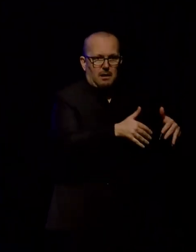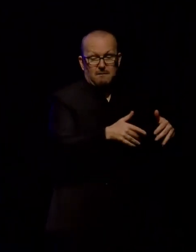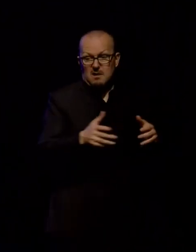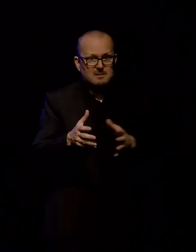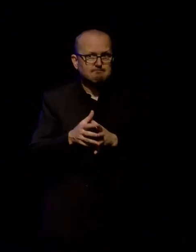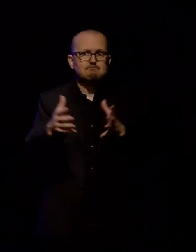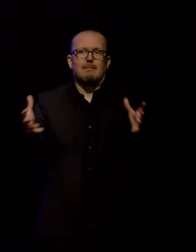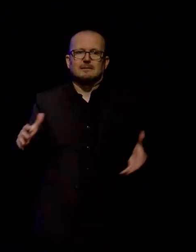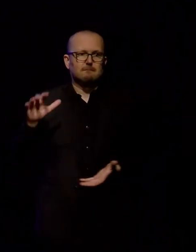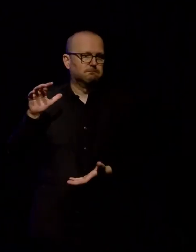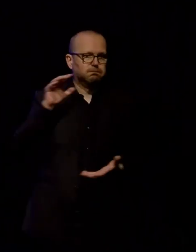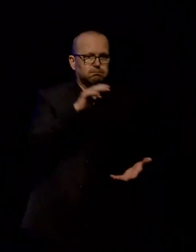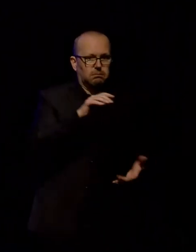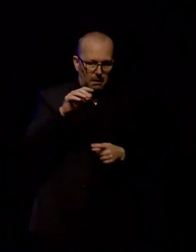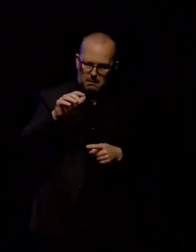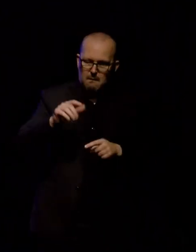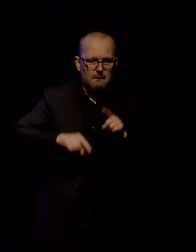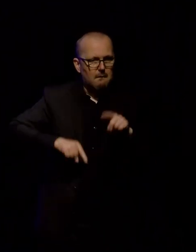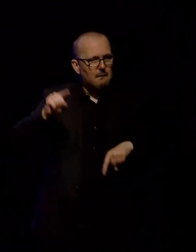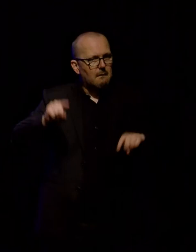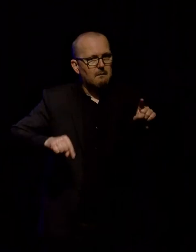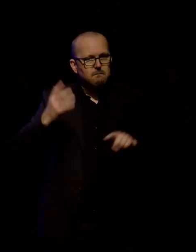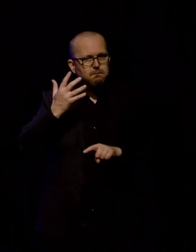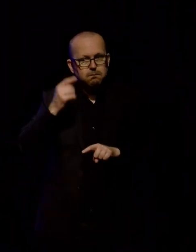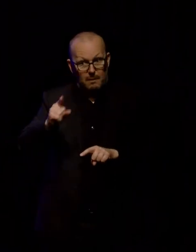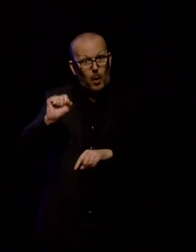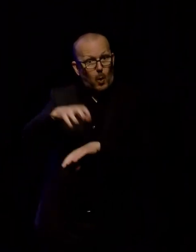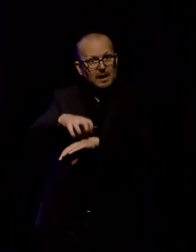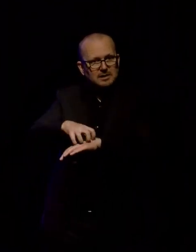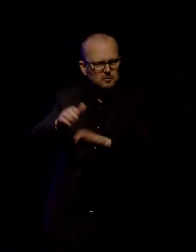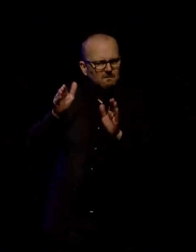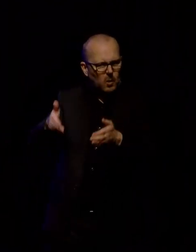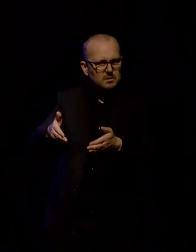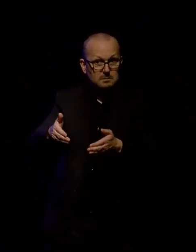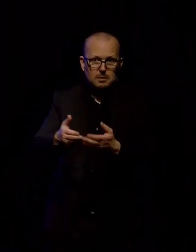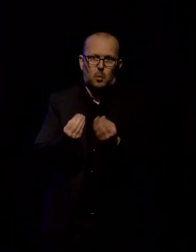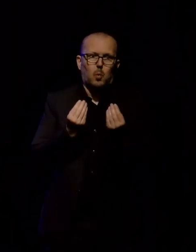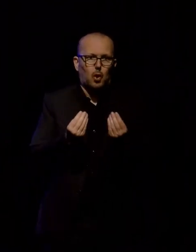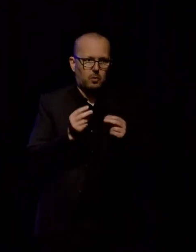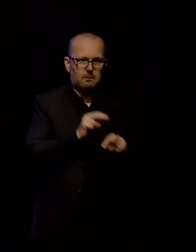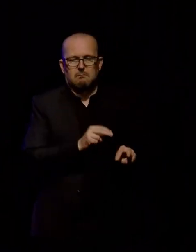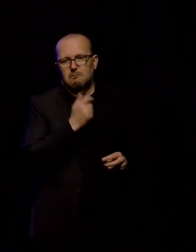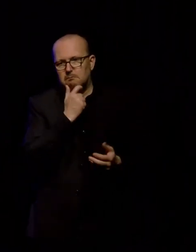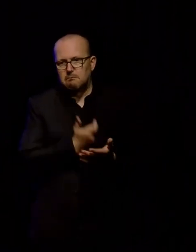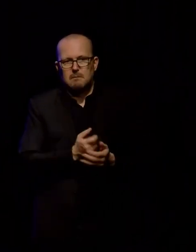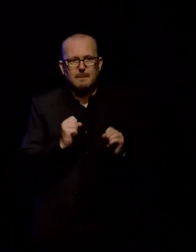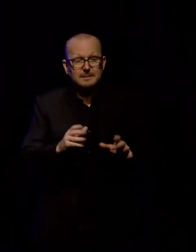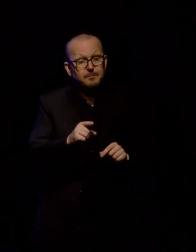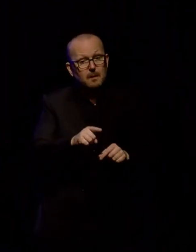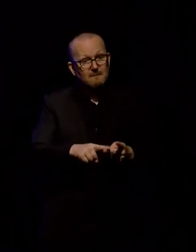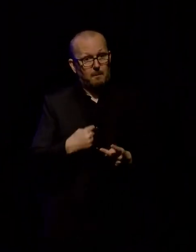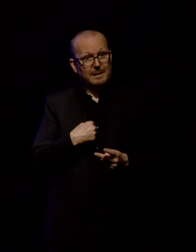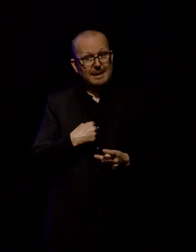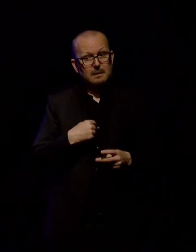entire span of the organisation. So I suggest you check it out. The thing that I was most